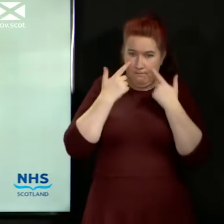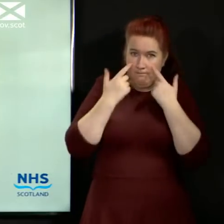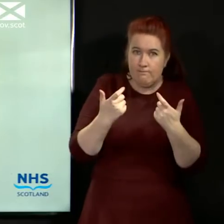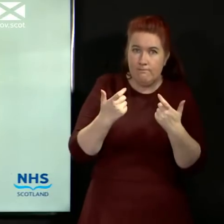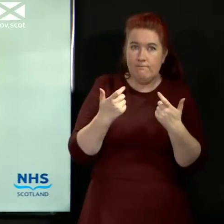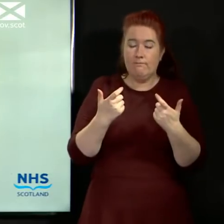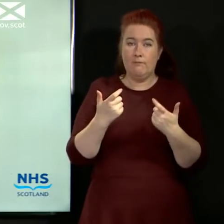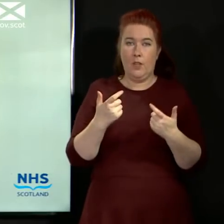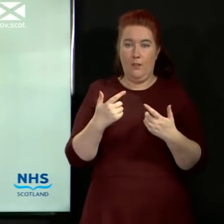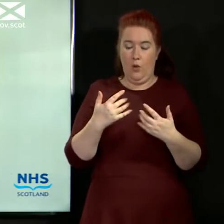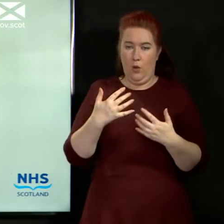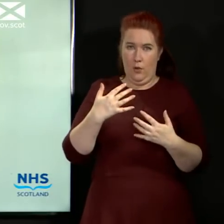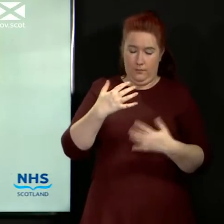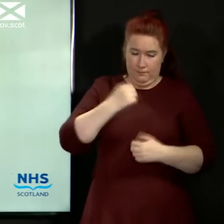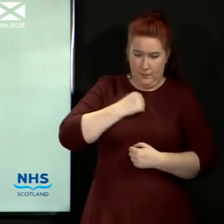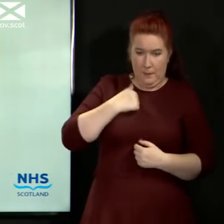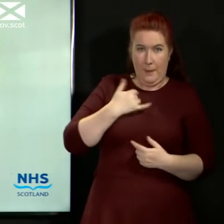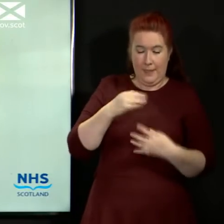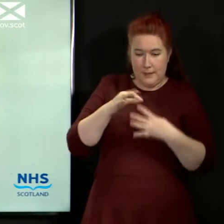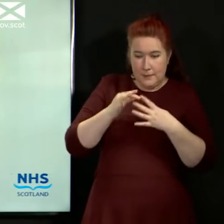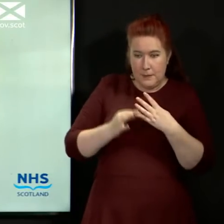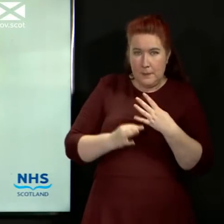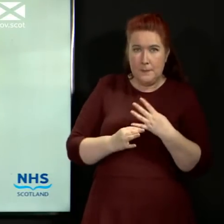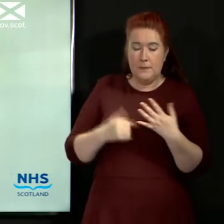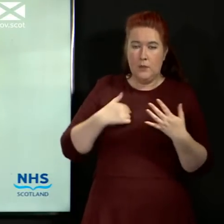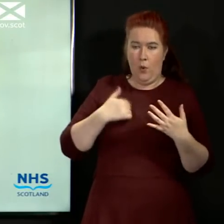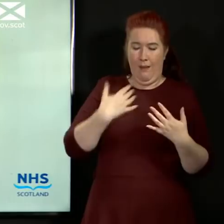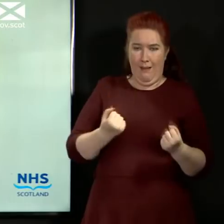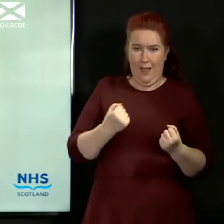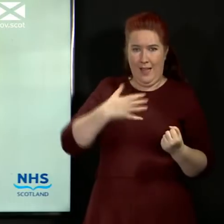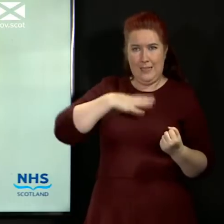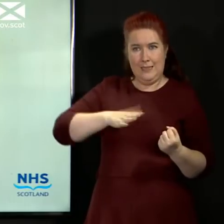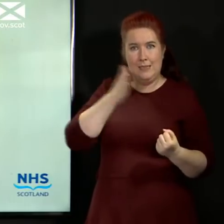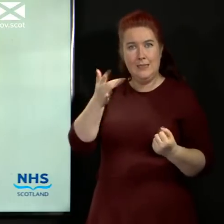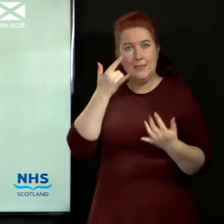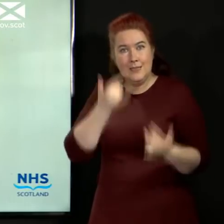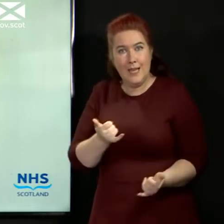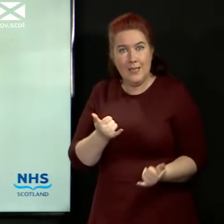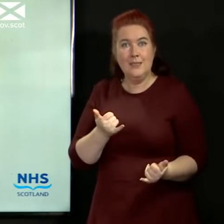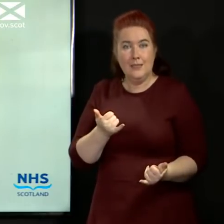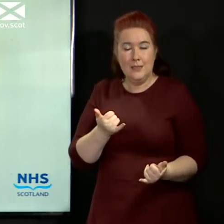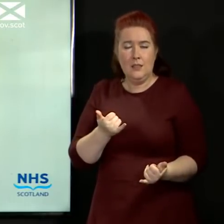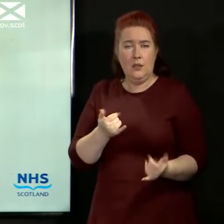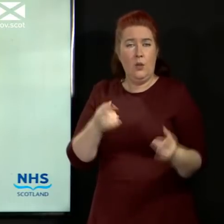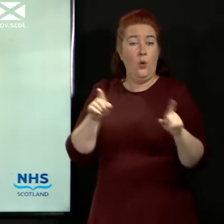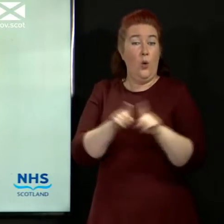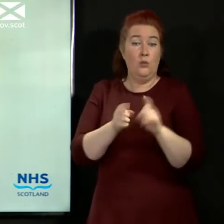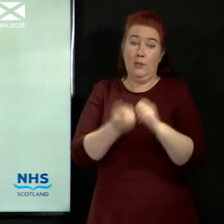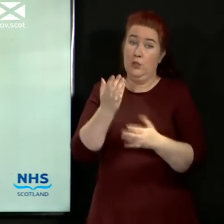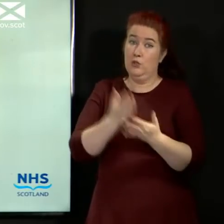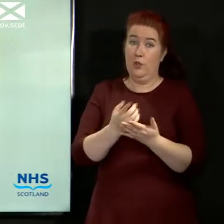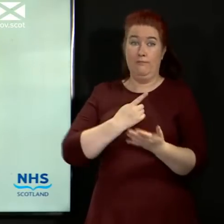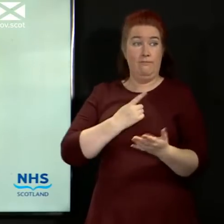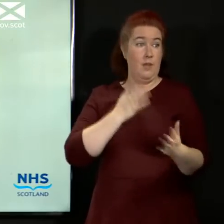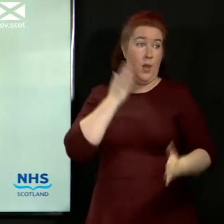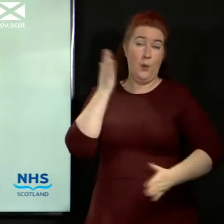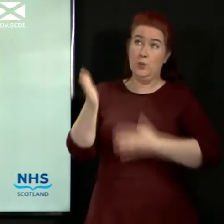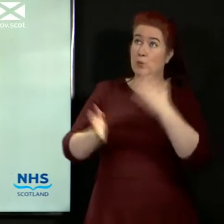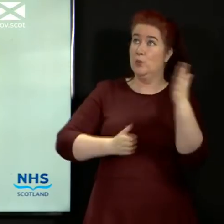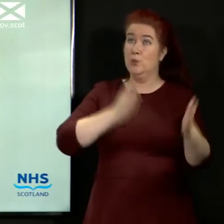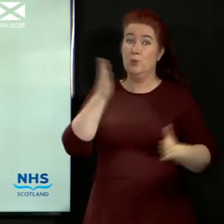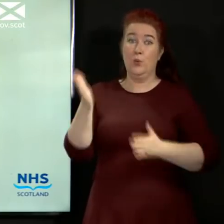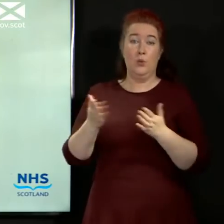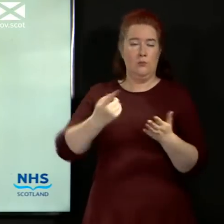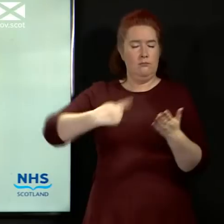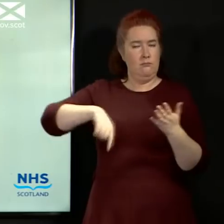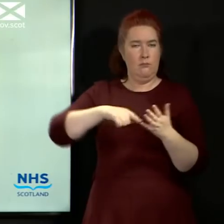symptoms that would alert us to the need for testing but also just to make sure that when we're out and about is that we're taking all the